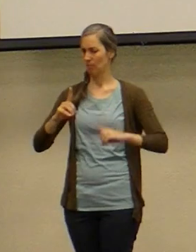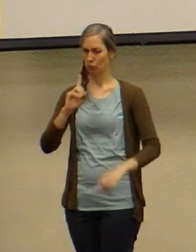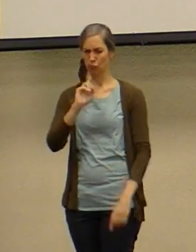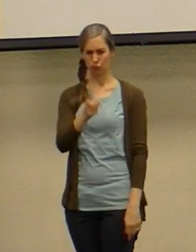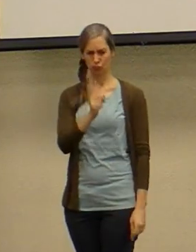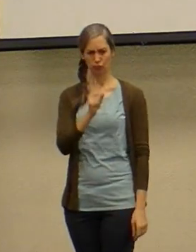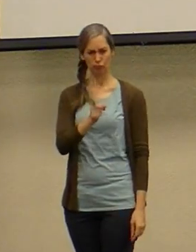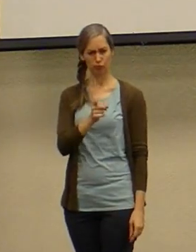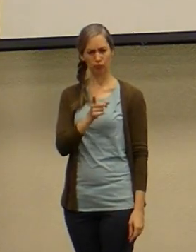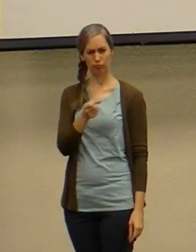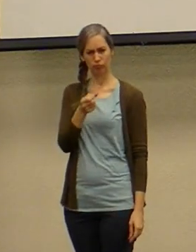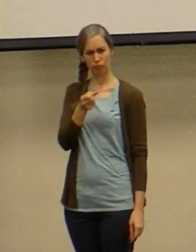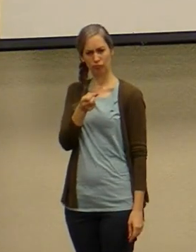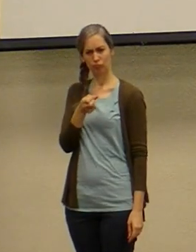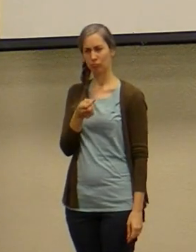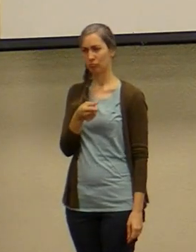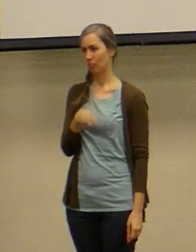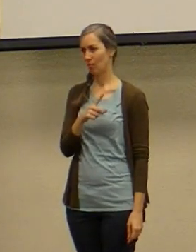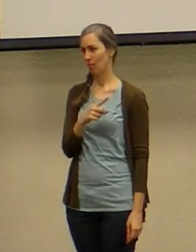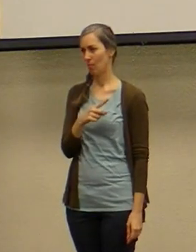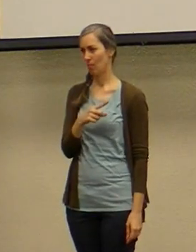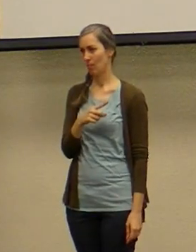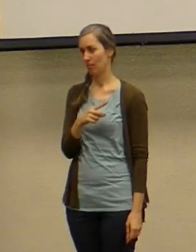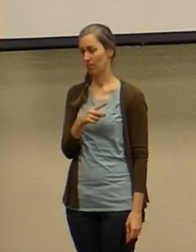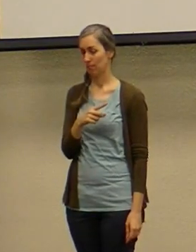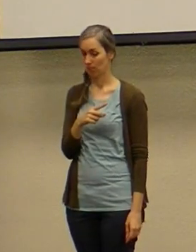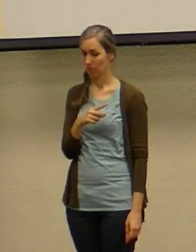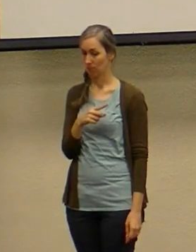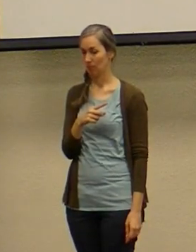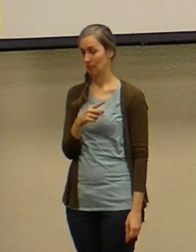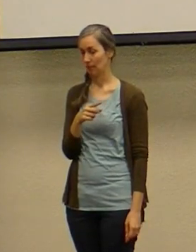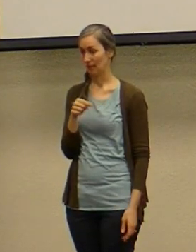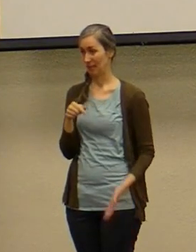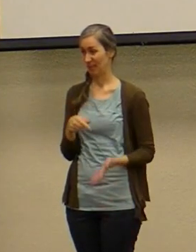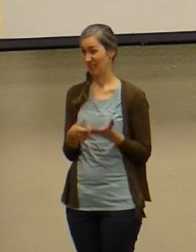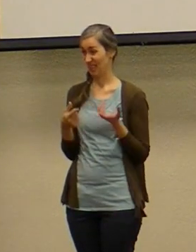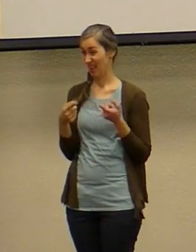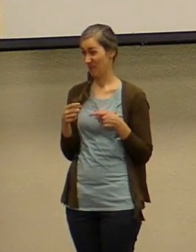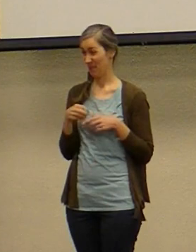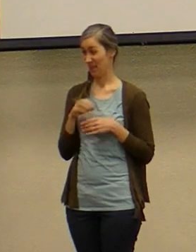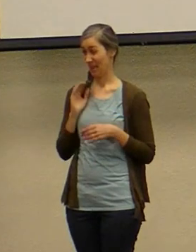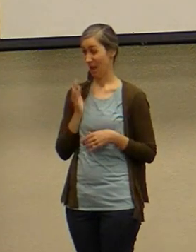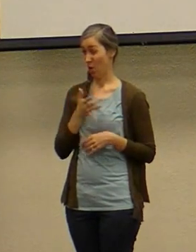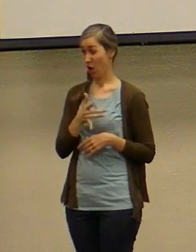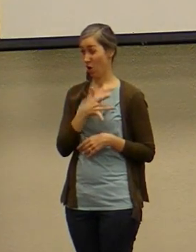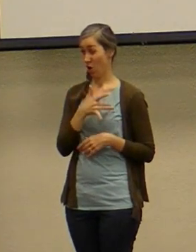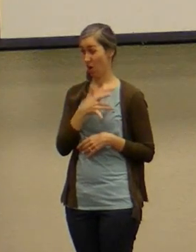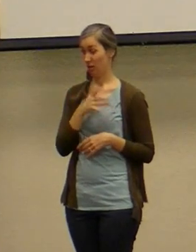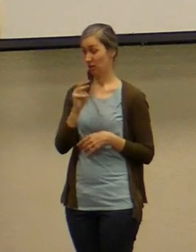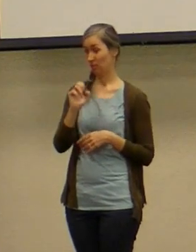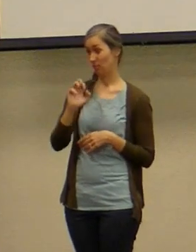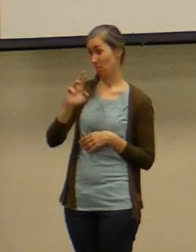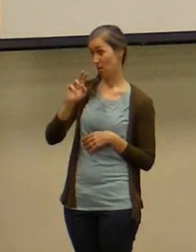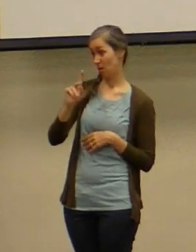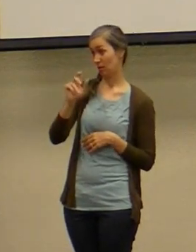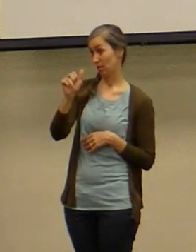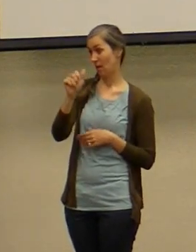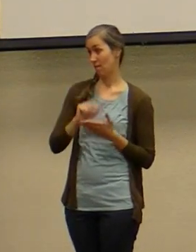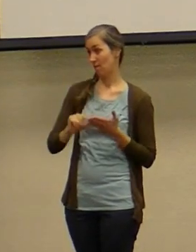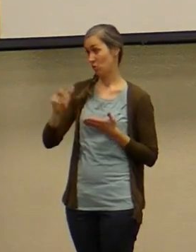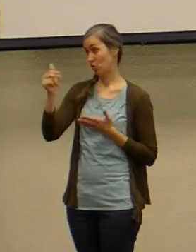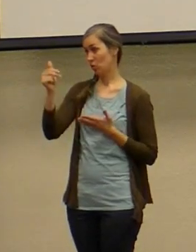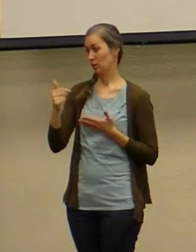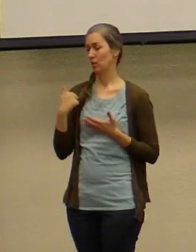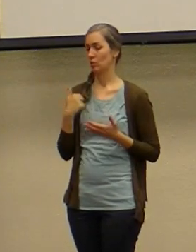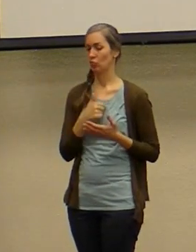I'm afraid this dynamic is something that happens in our own heart that Mark chapter 10 verse 13 plays itself out over